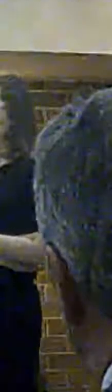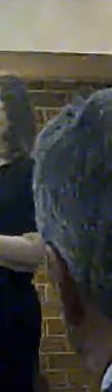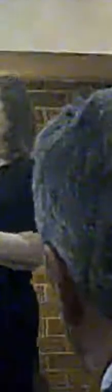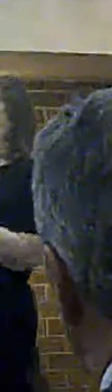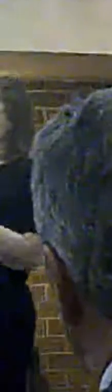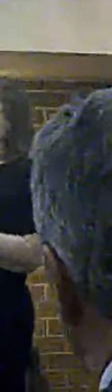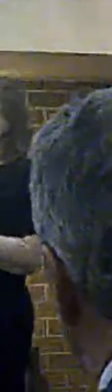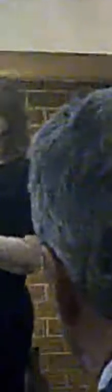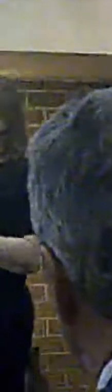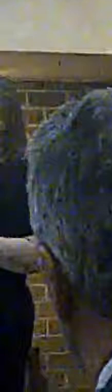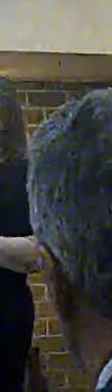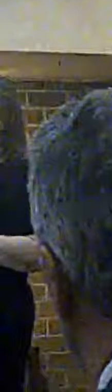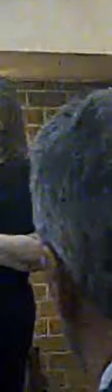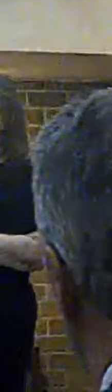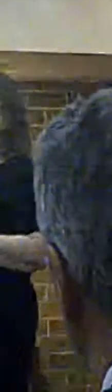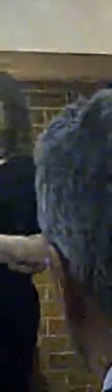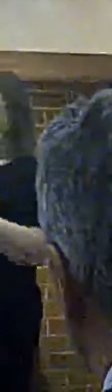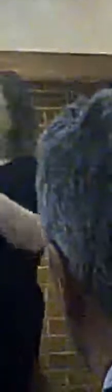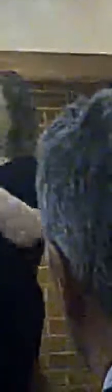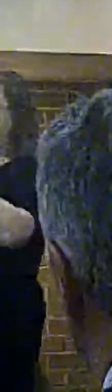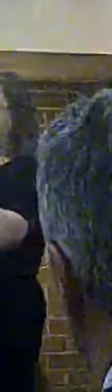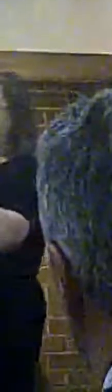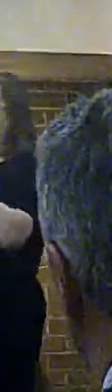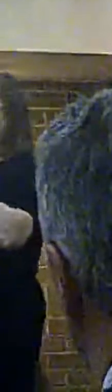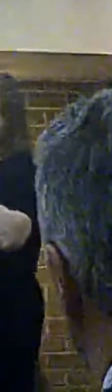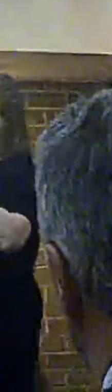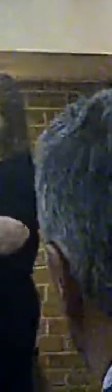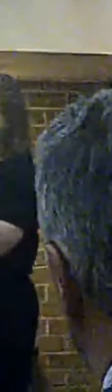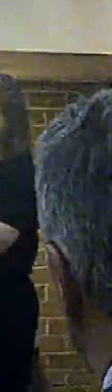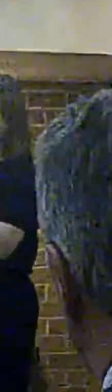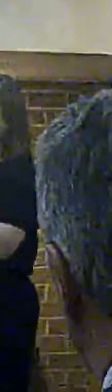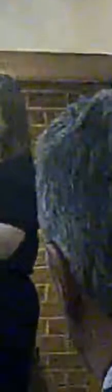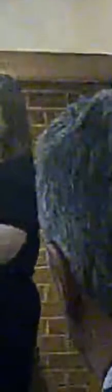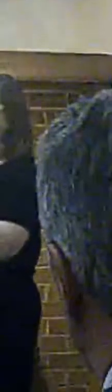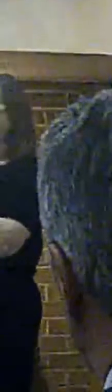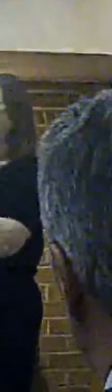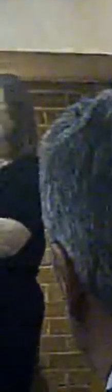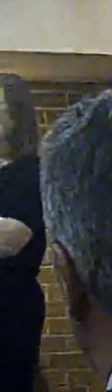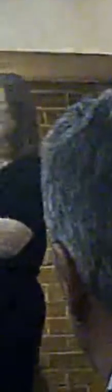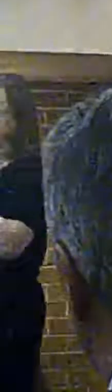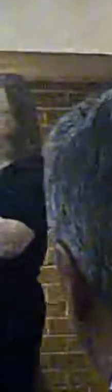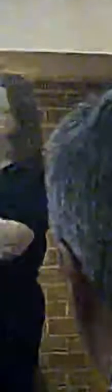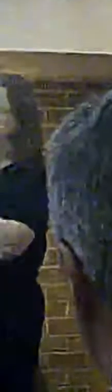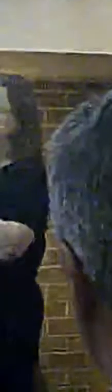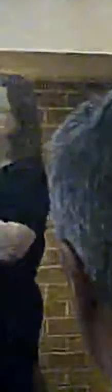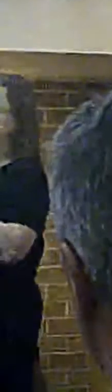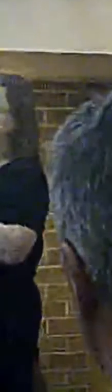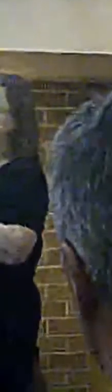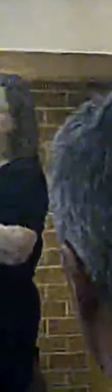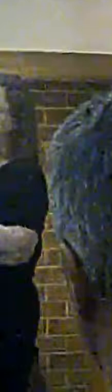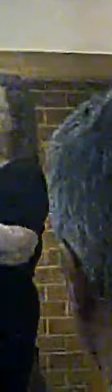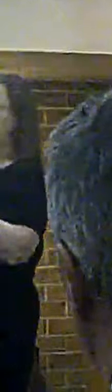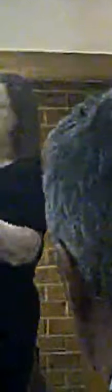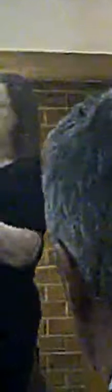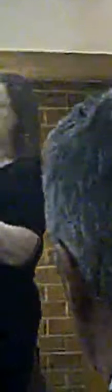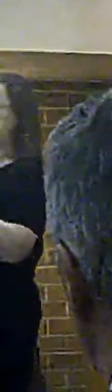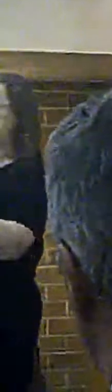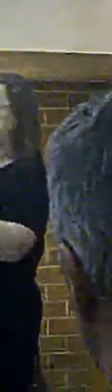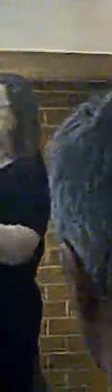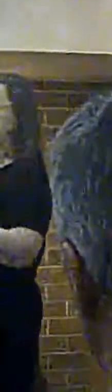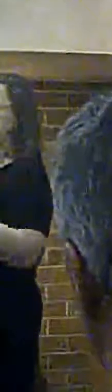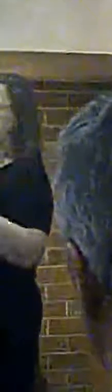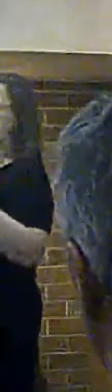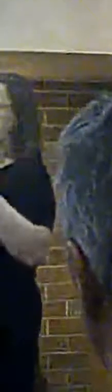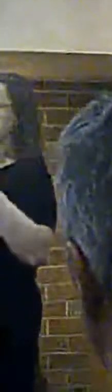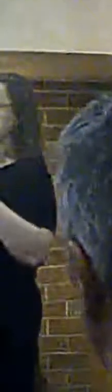which does correlate and confirm the relationship between increased response times and deaths, not just